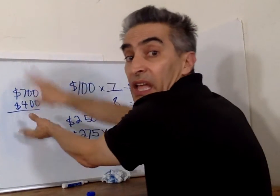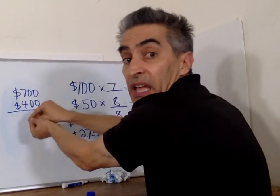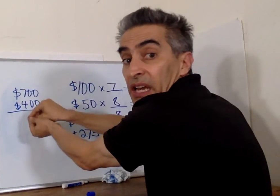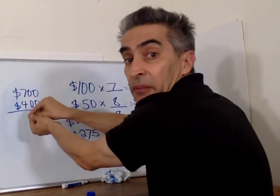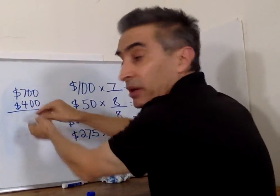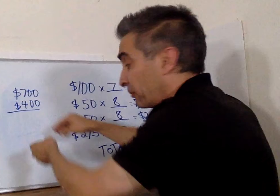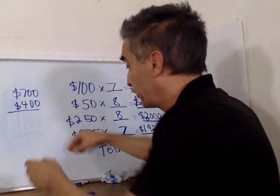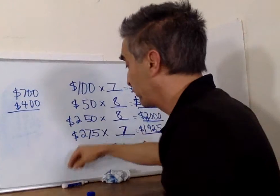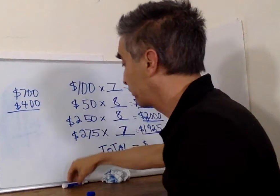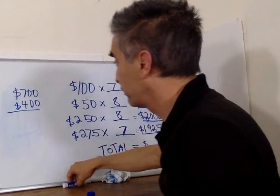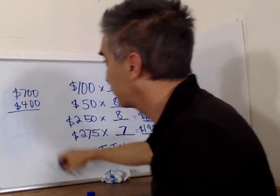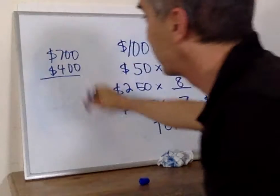add that up